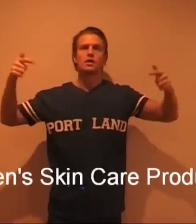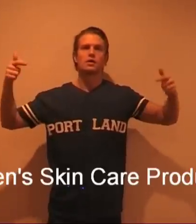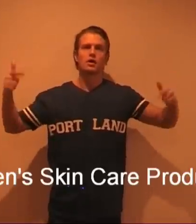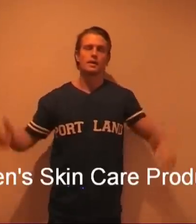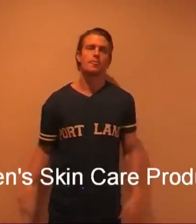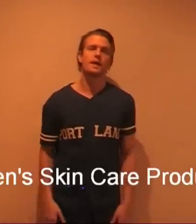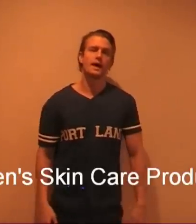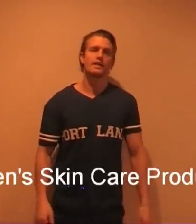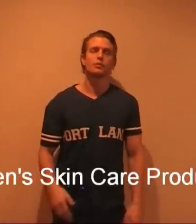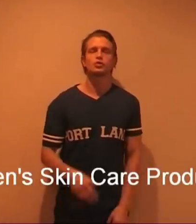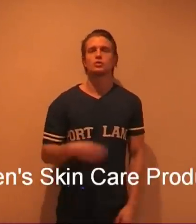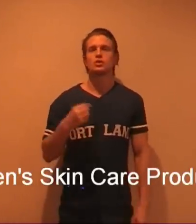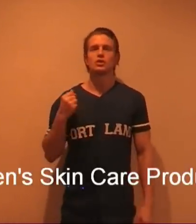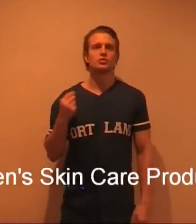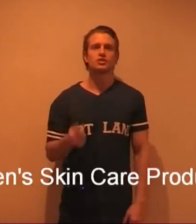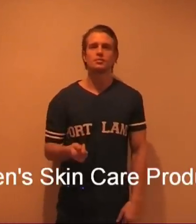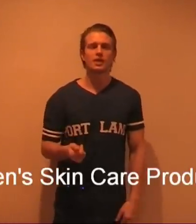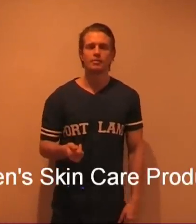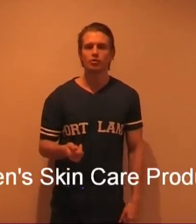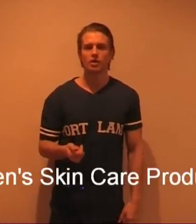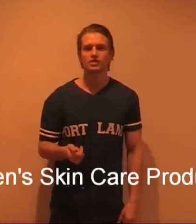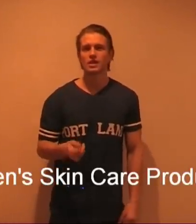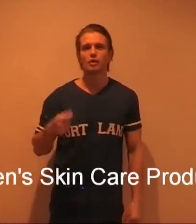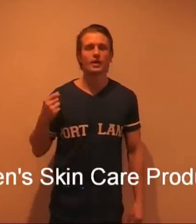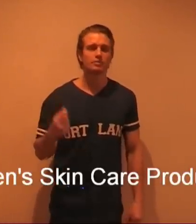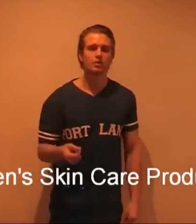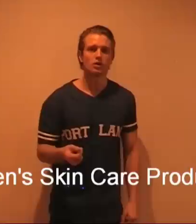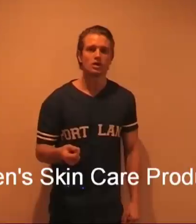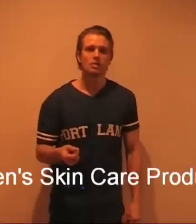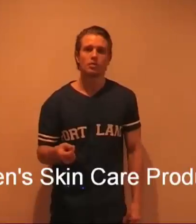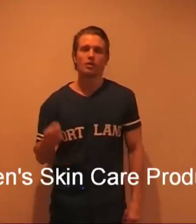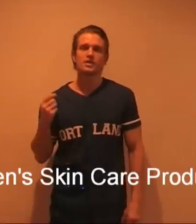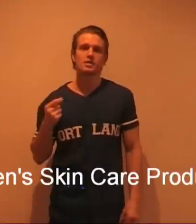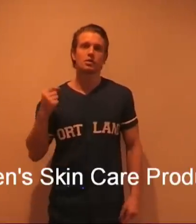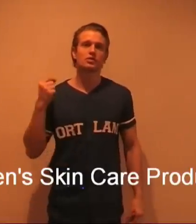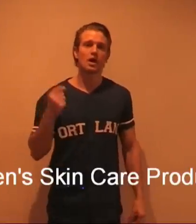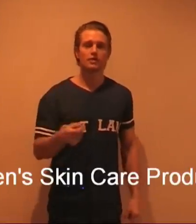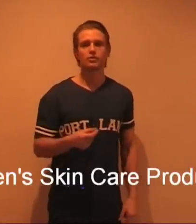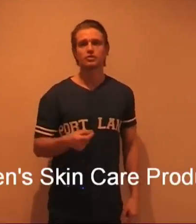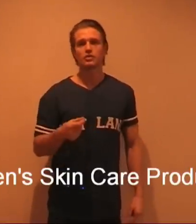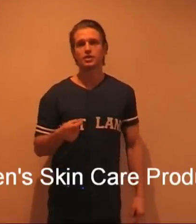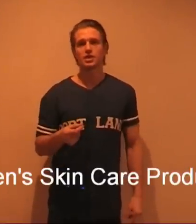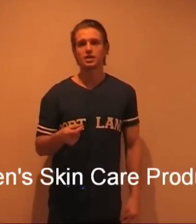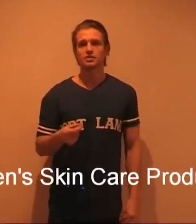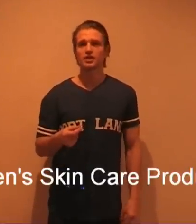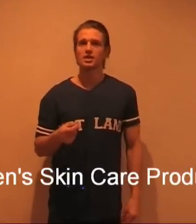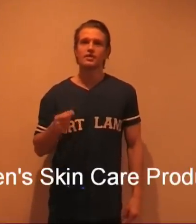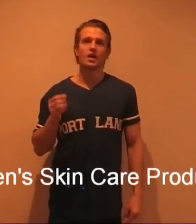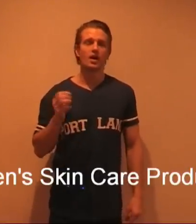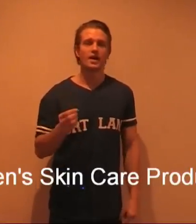Right and that was on good skin care products and I'm no expert but these are ones I've used over the years. They're high